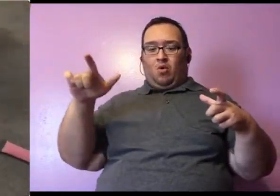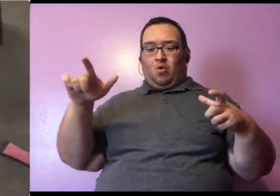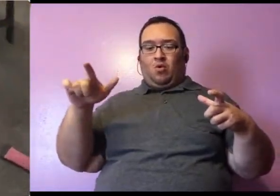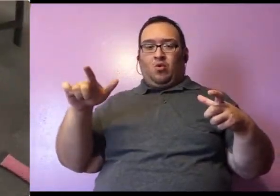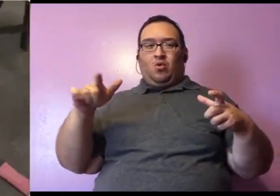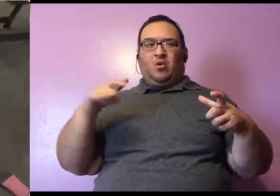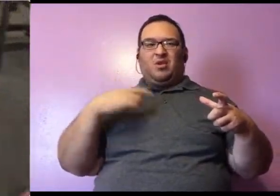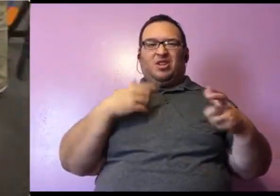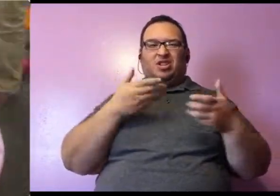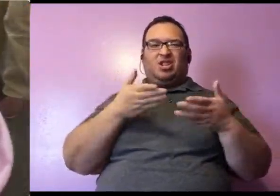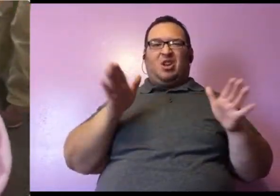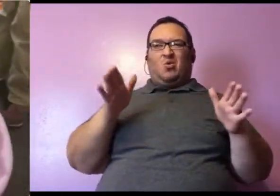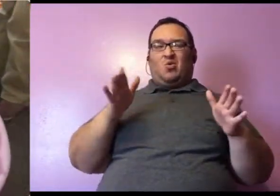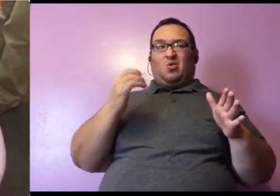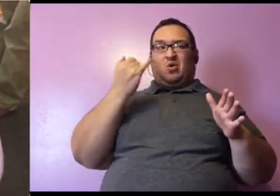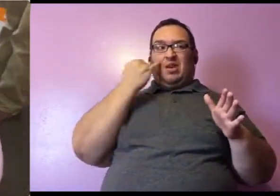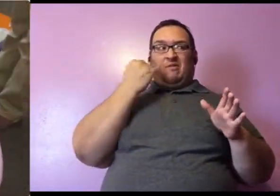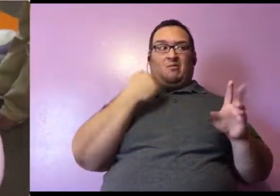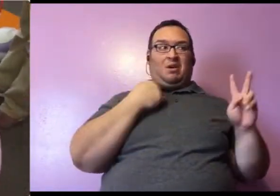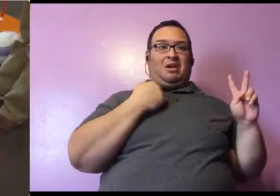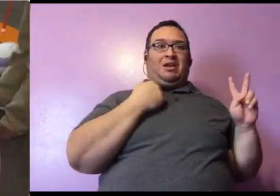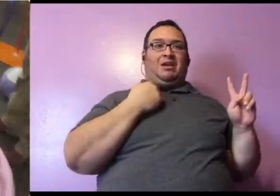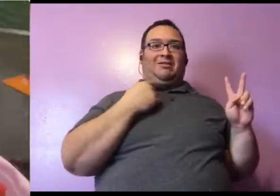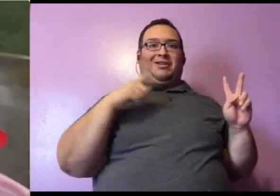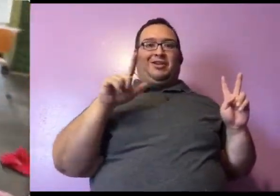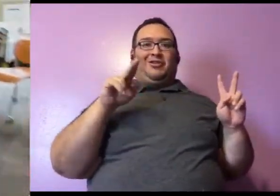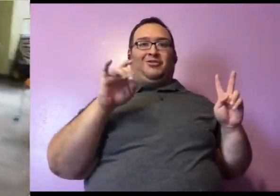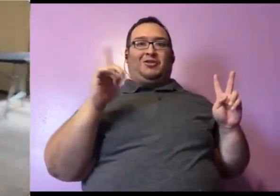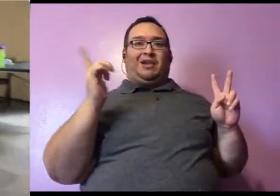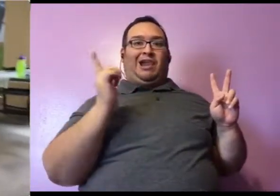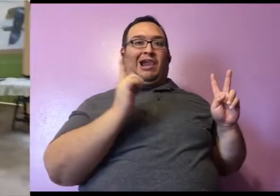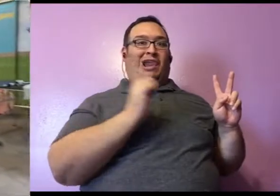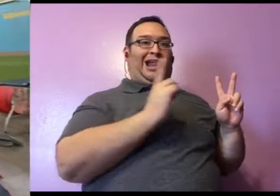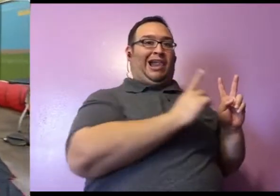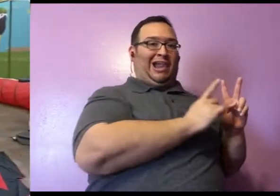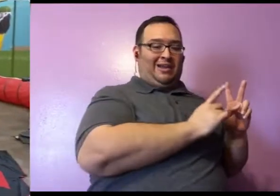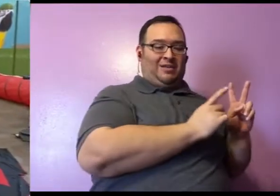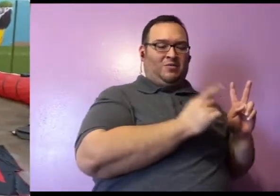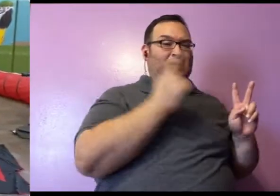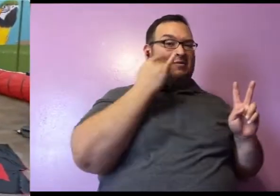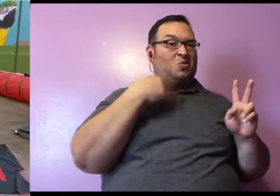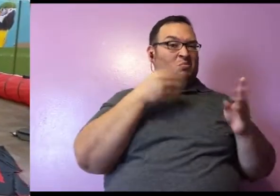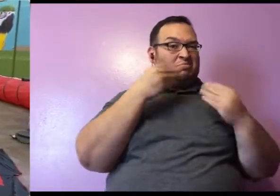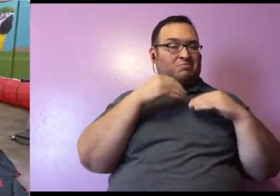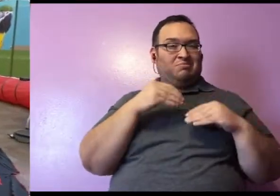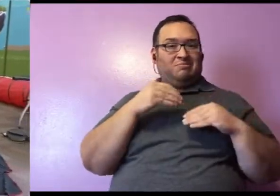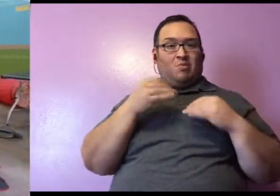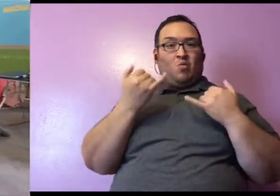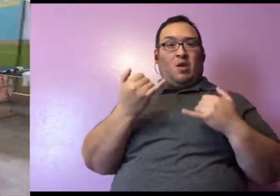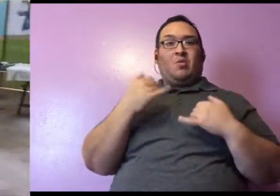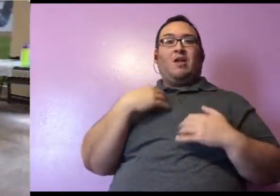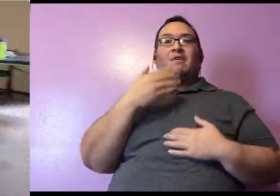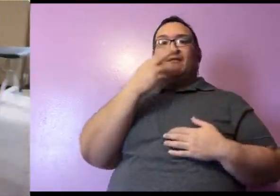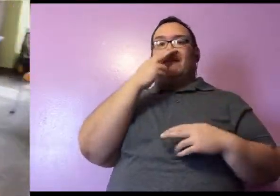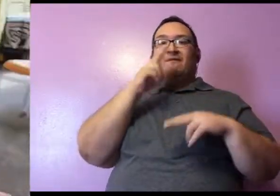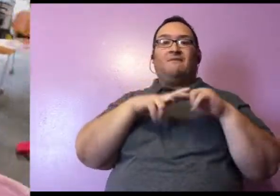seems to like to be wherever we are. And we'll see if she wants to come tackle this in a second. And in the meantime, we've got a really fun question